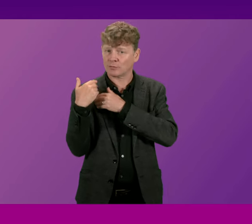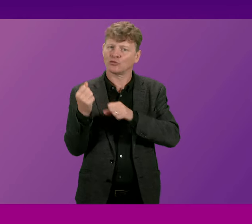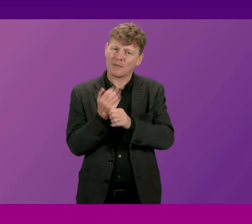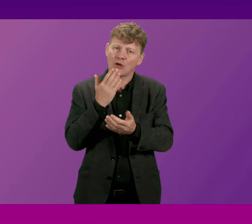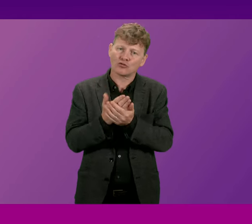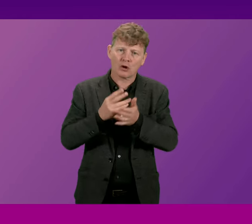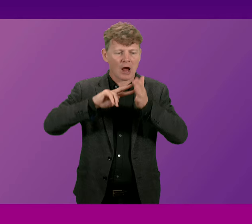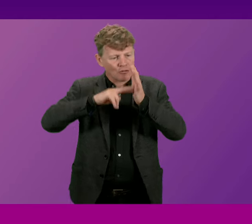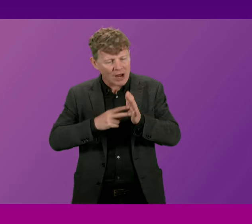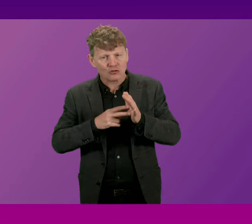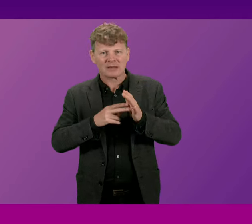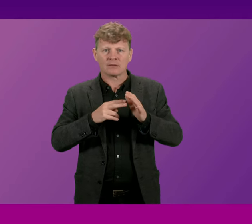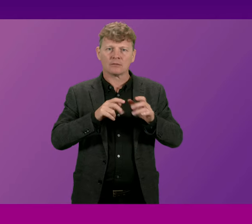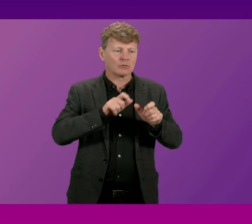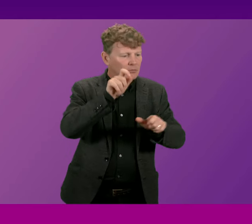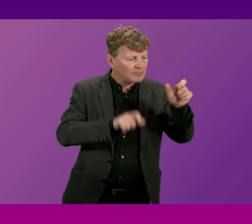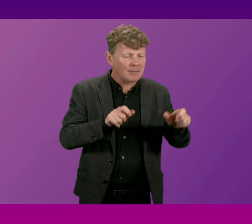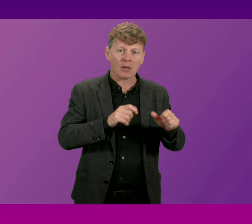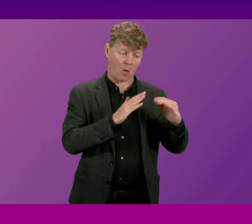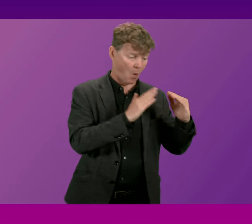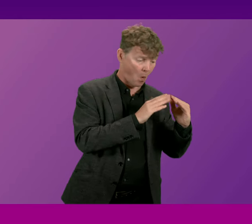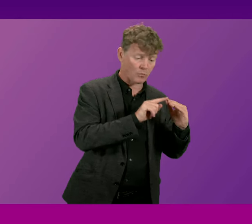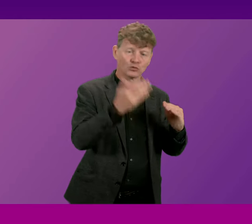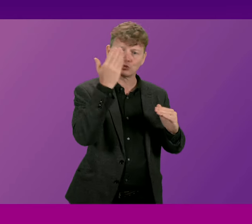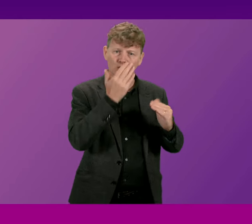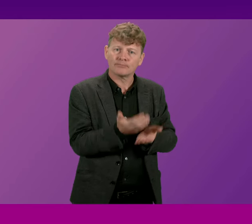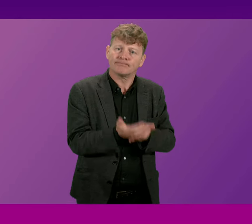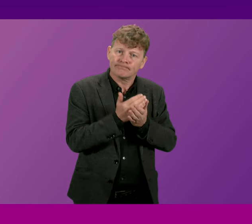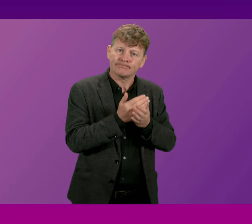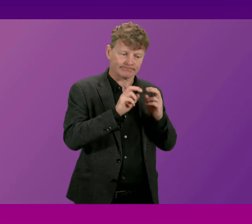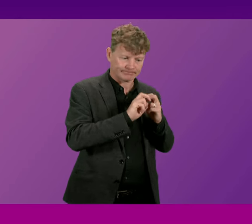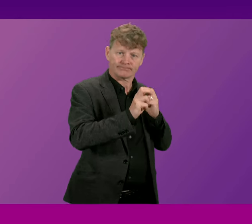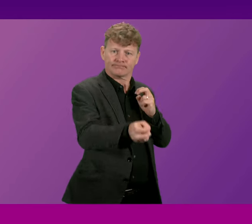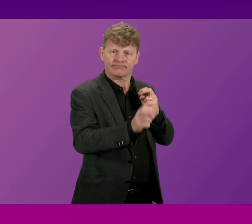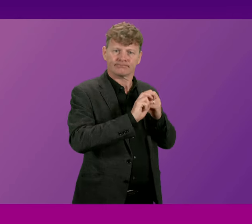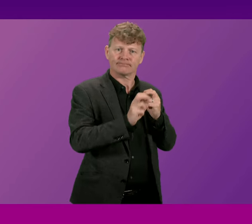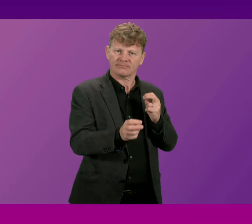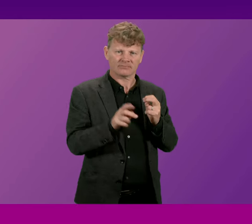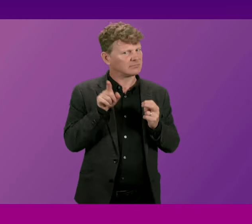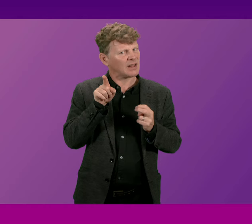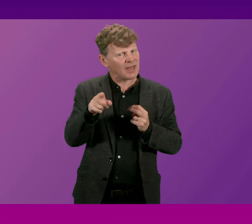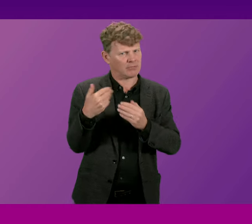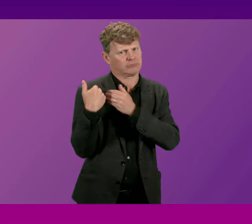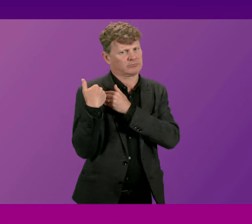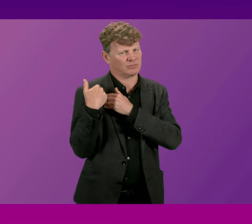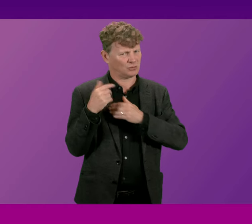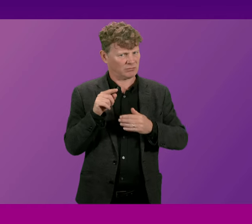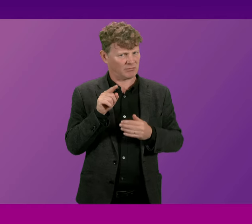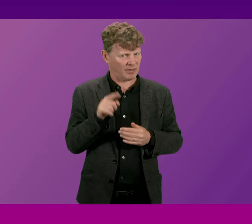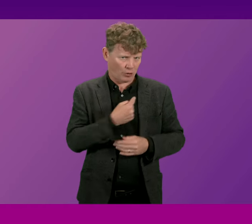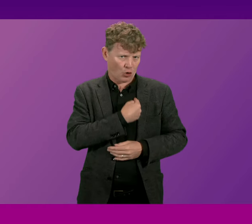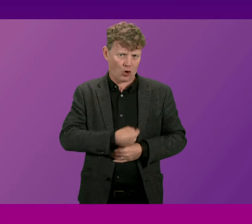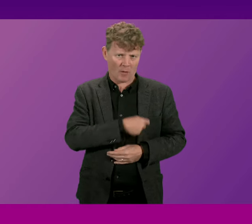necessary for the transport of pupils between home and school and to have regard to their safety so that commitment is